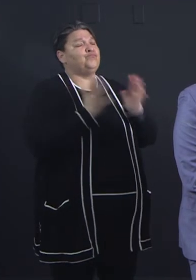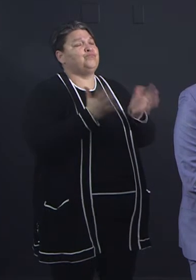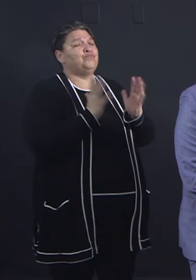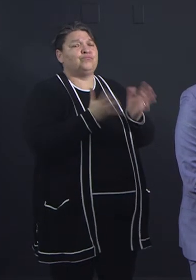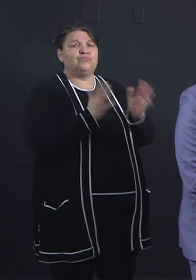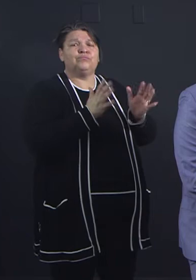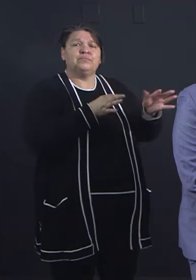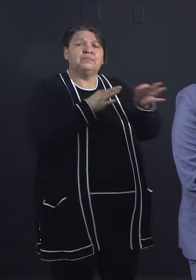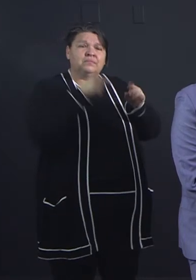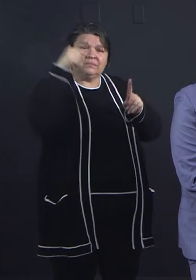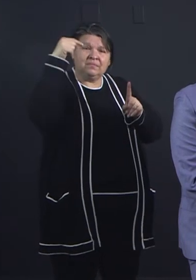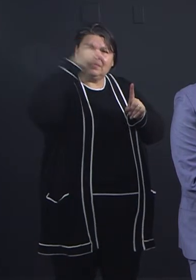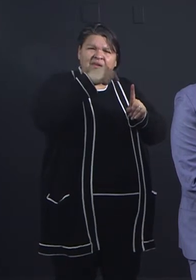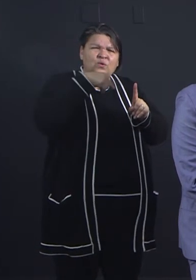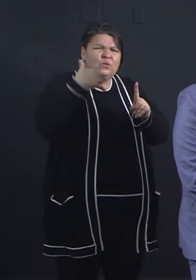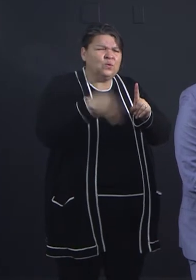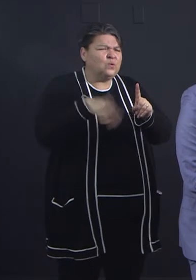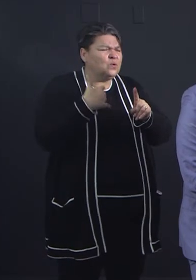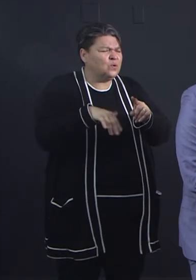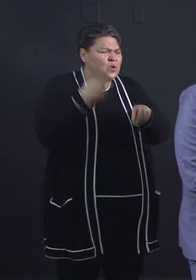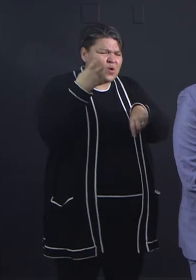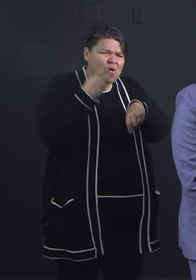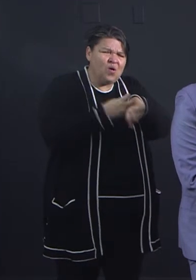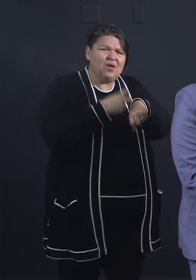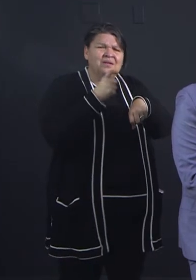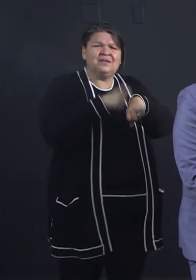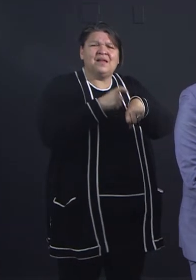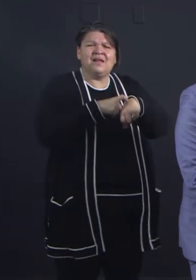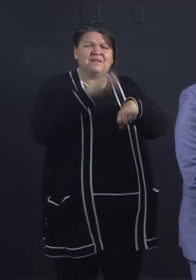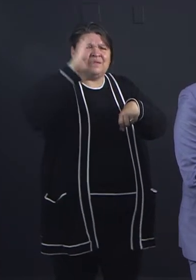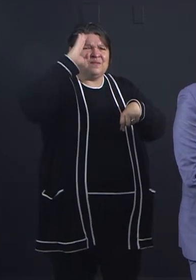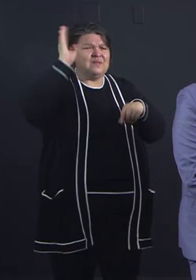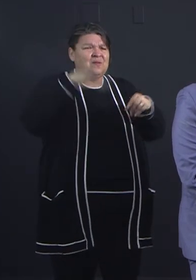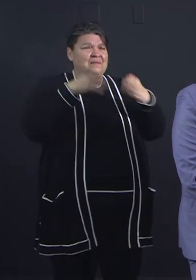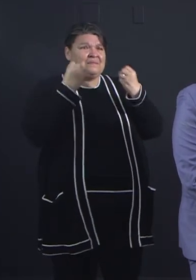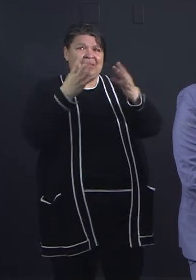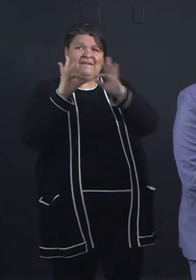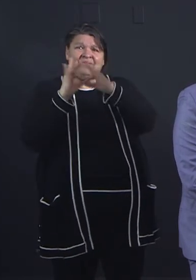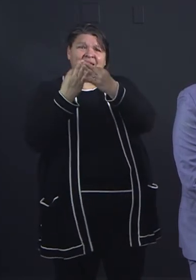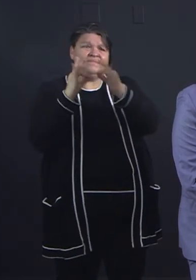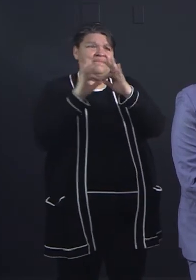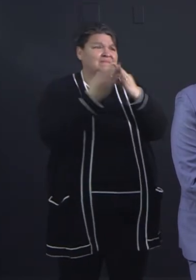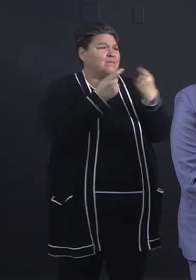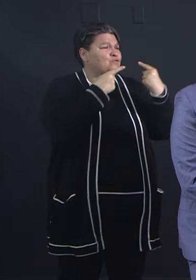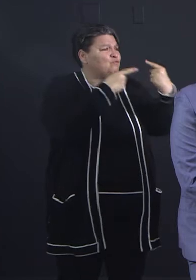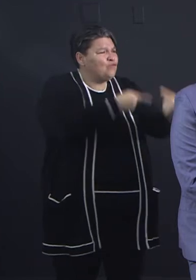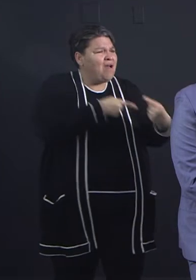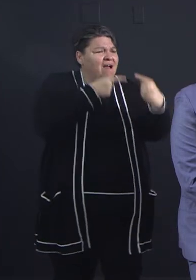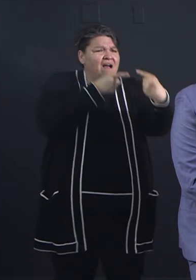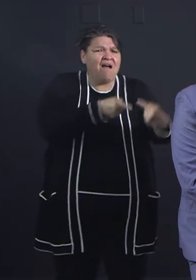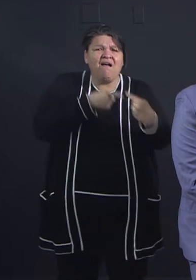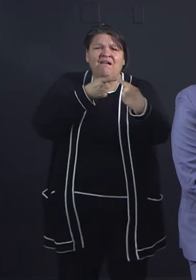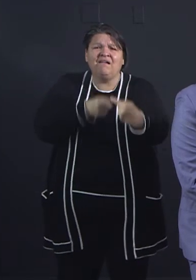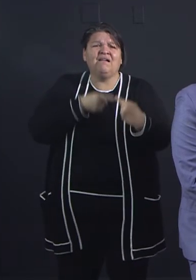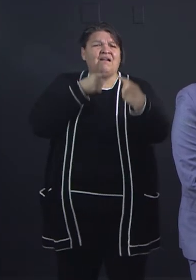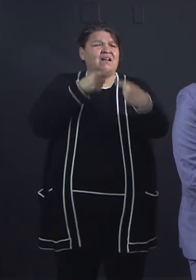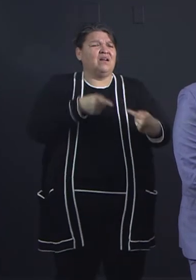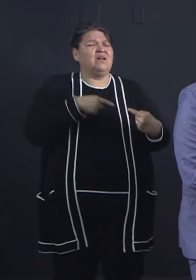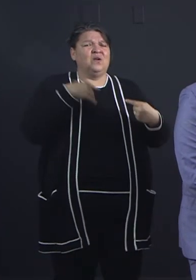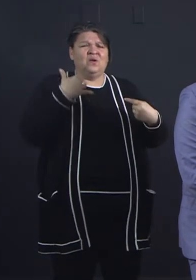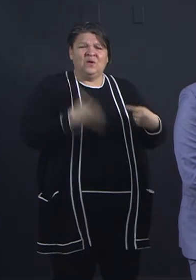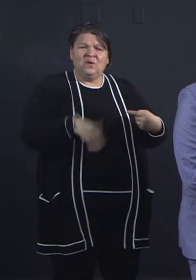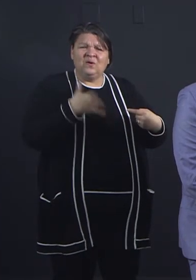for students, challenging for families, challenging for teachers, and all of our school leaders. When you think about it,